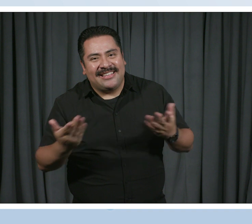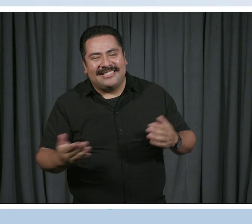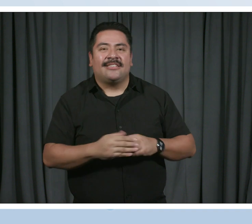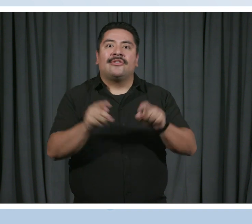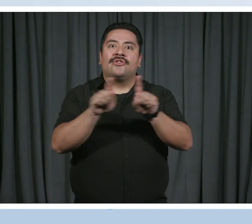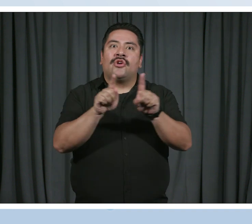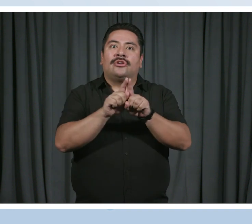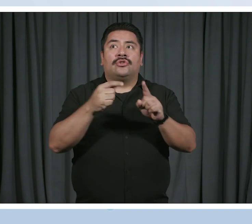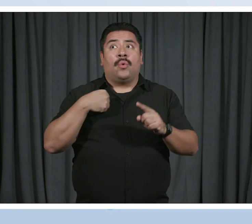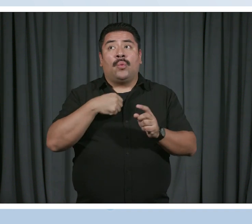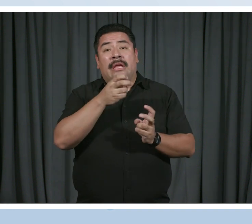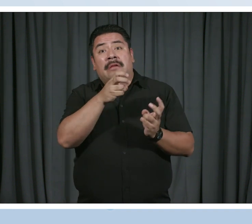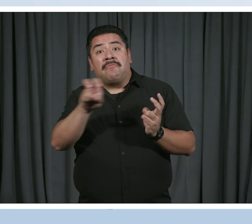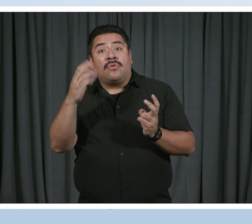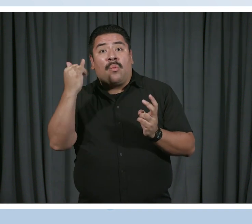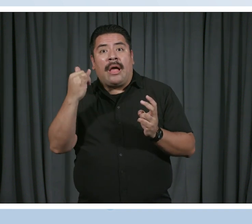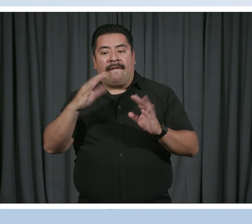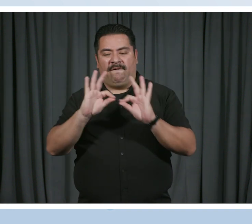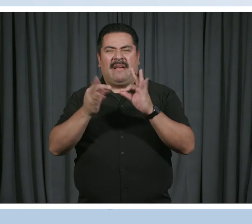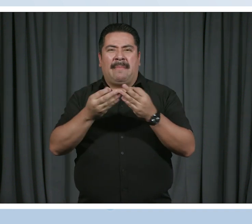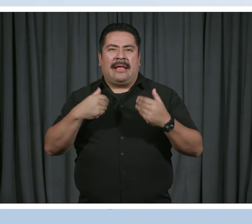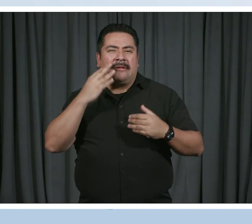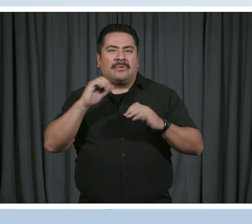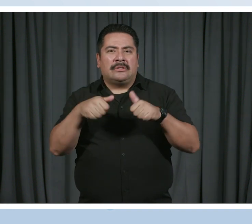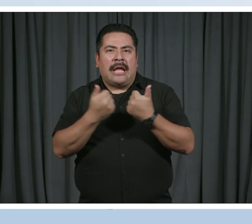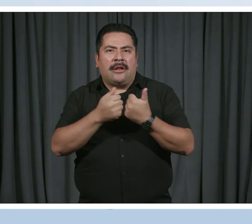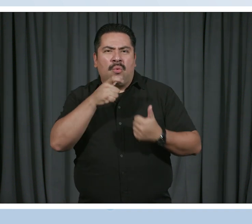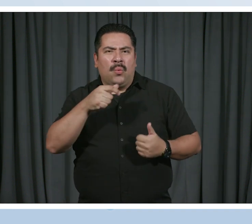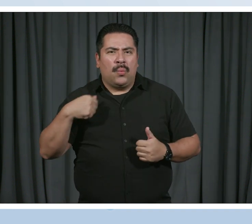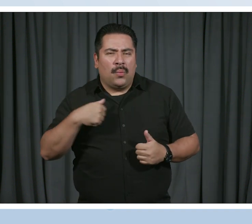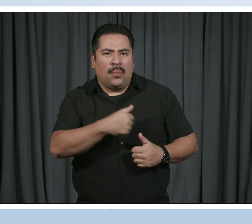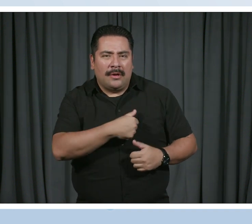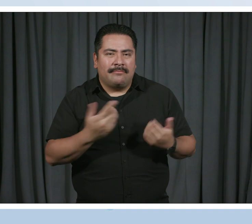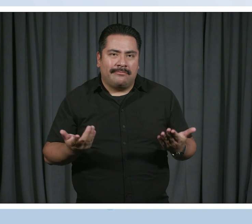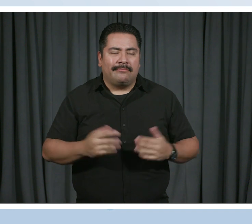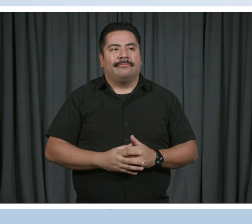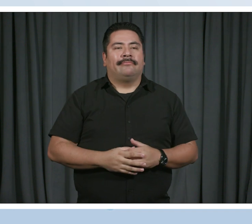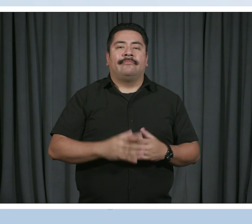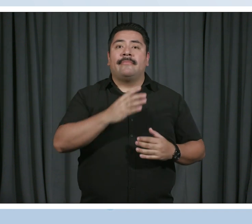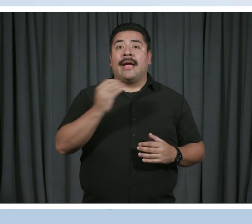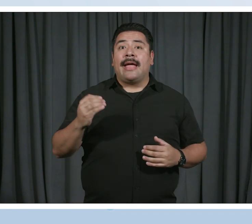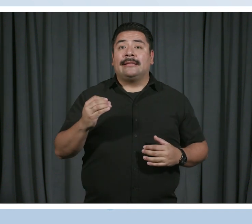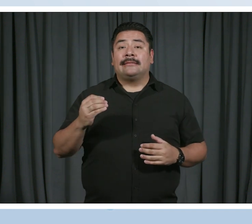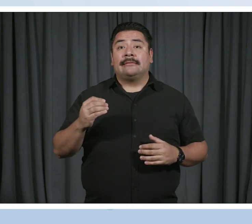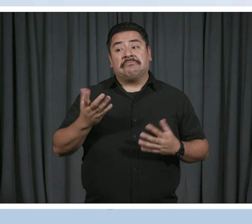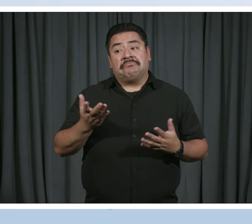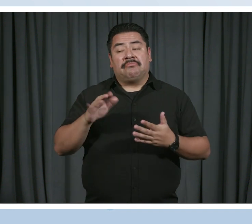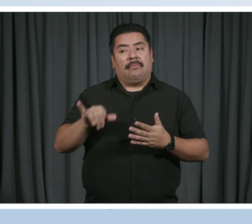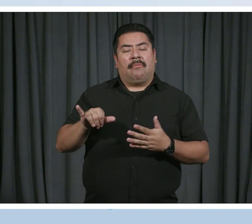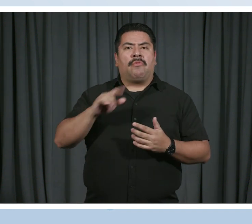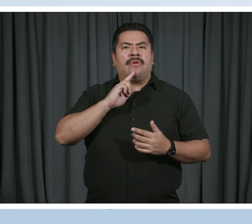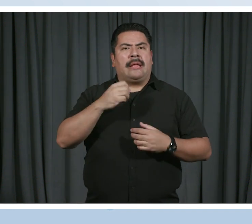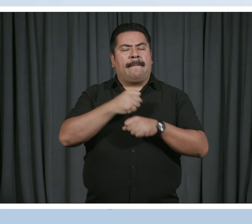there was challenges just with our family, like who we were. And that made me